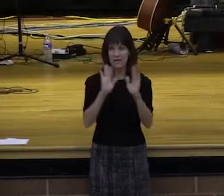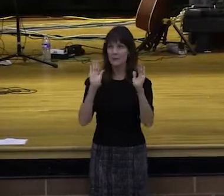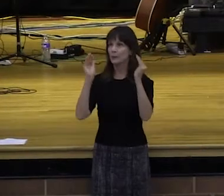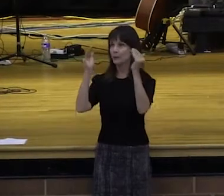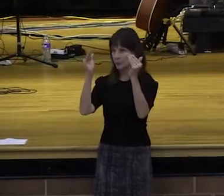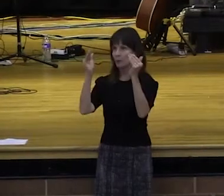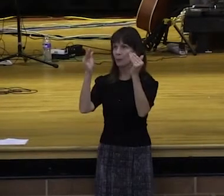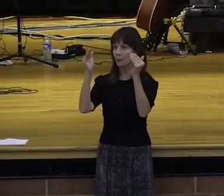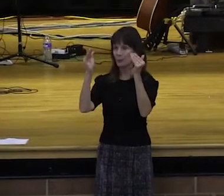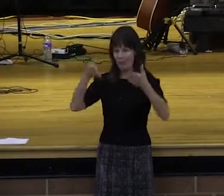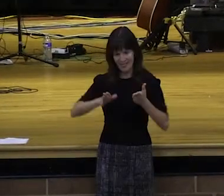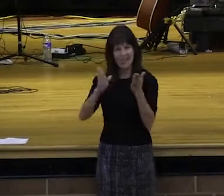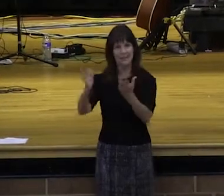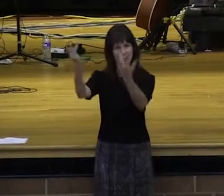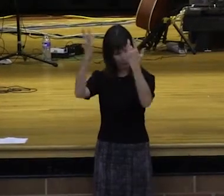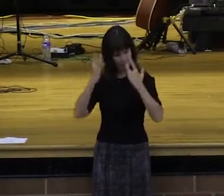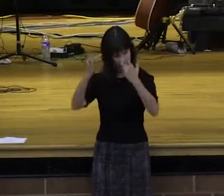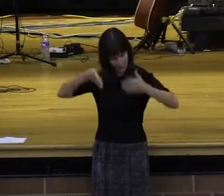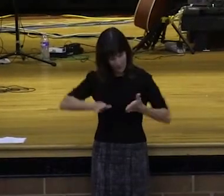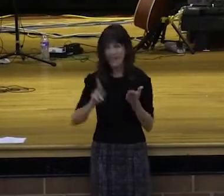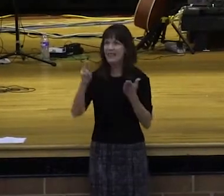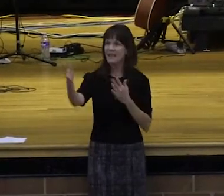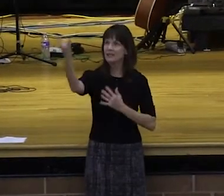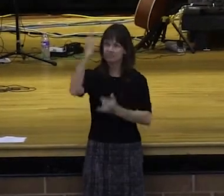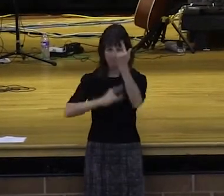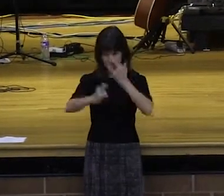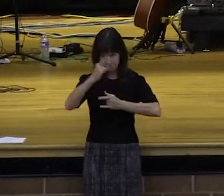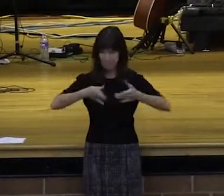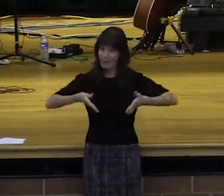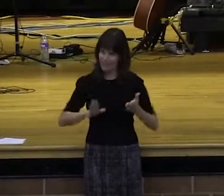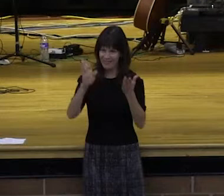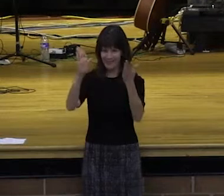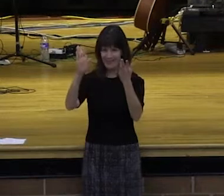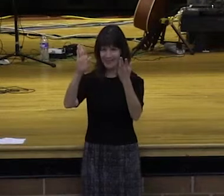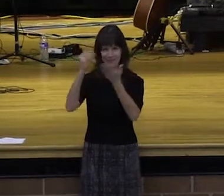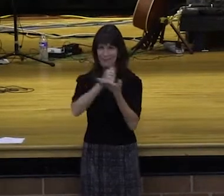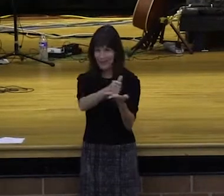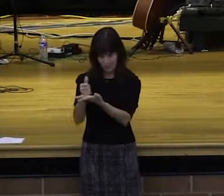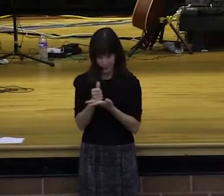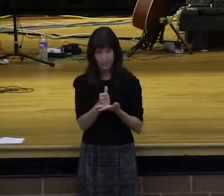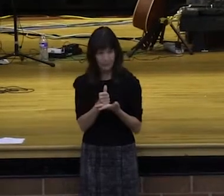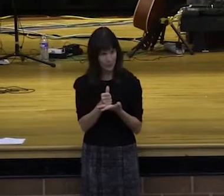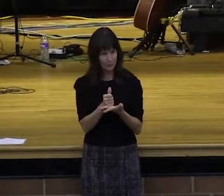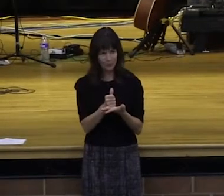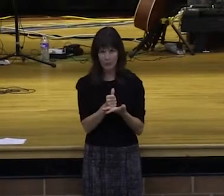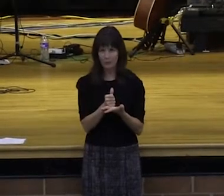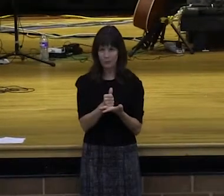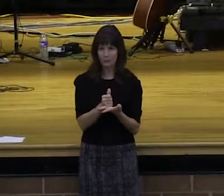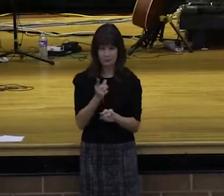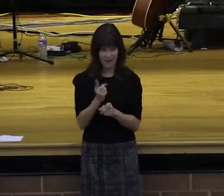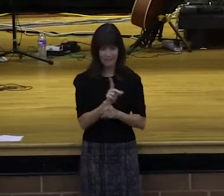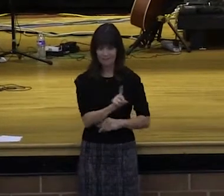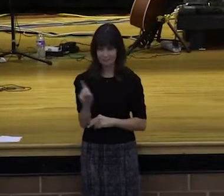How do you, that he's rich in mercy, that he has great love for you. Is that who your God is? Is that, when you wait, how many people